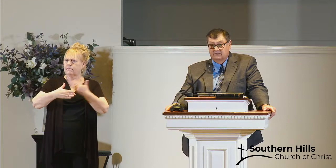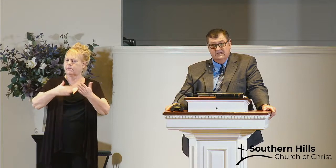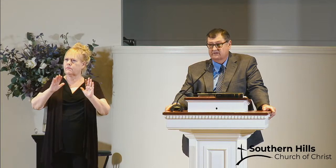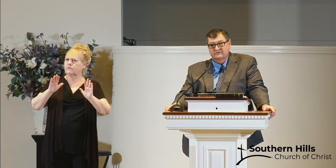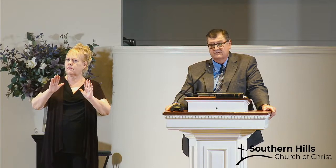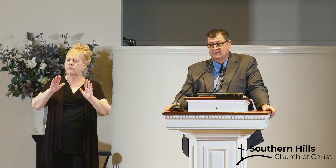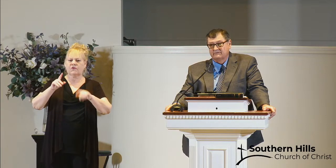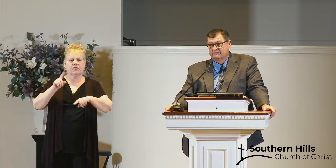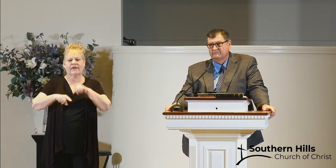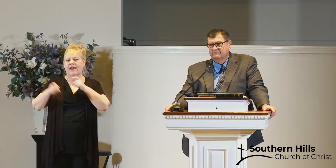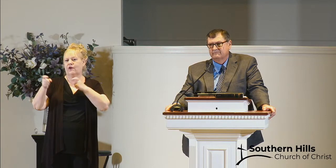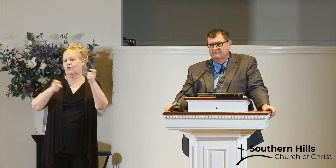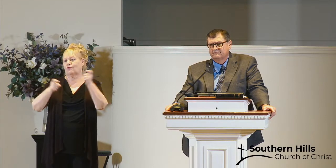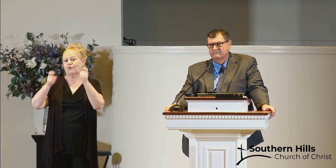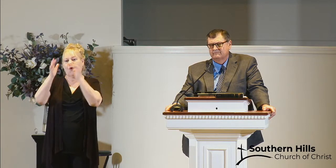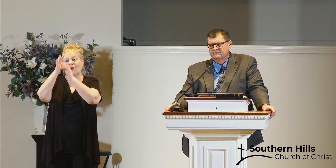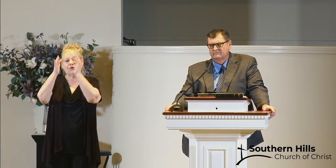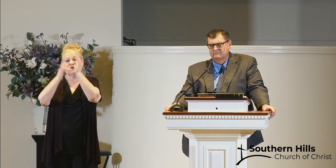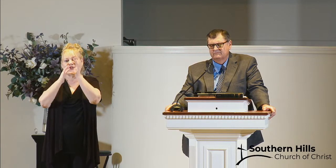you can't control him